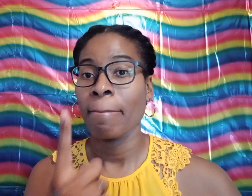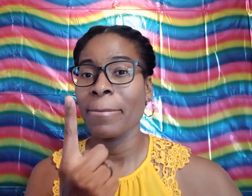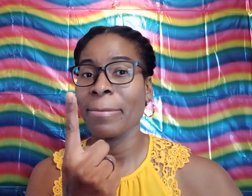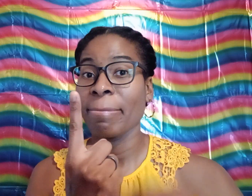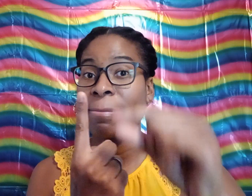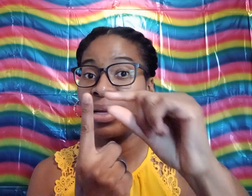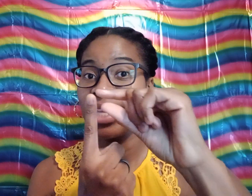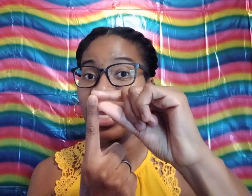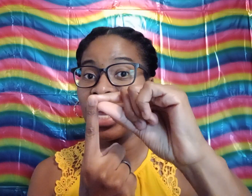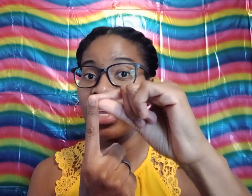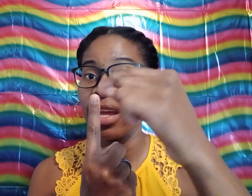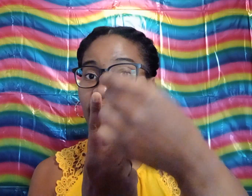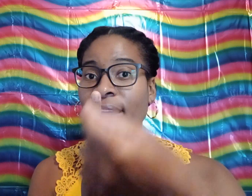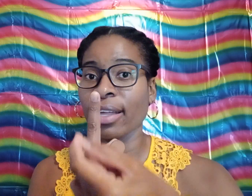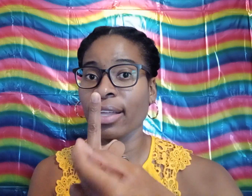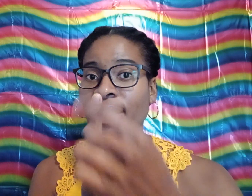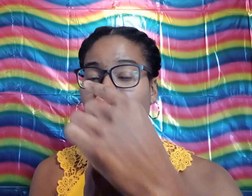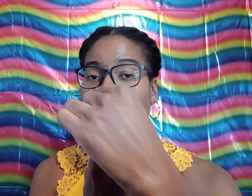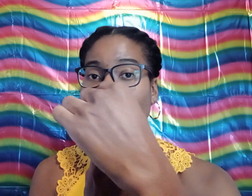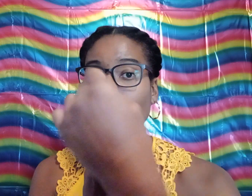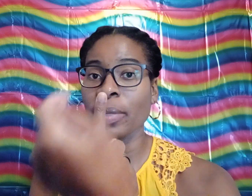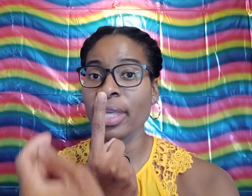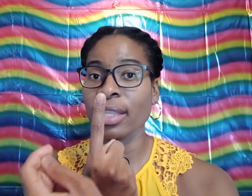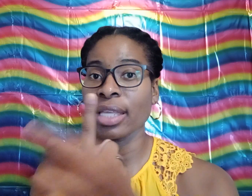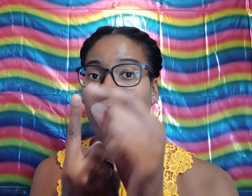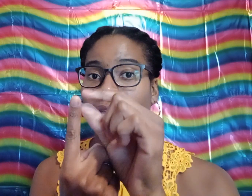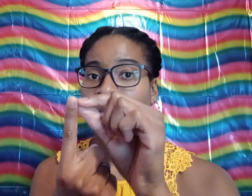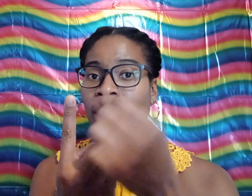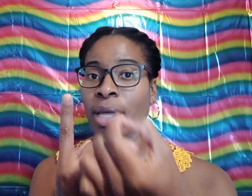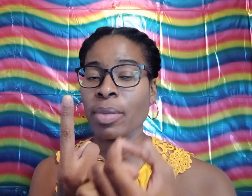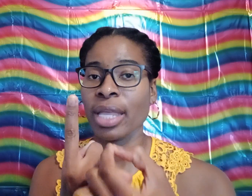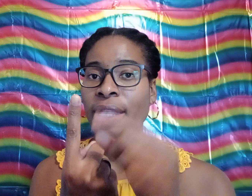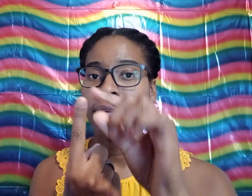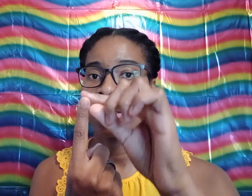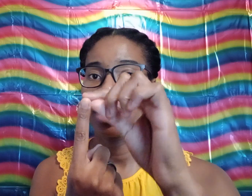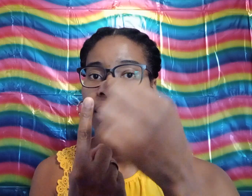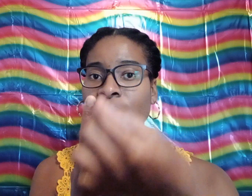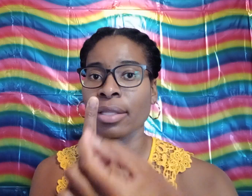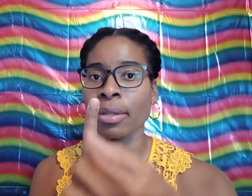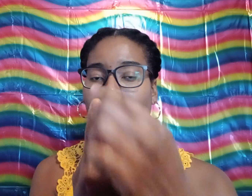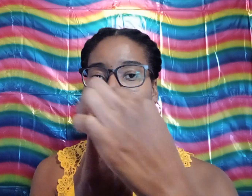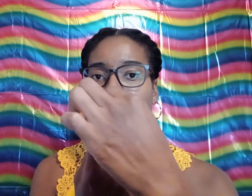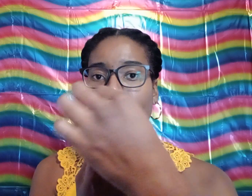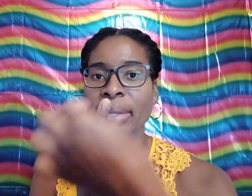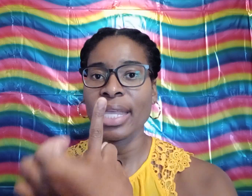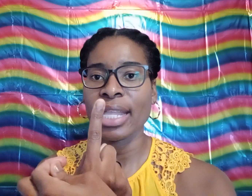Banana. Like you're peeling a banana. Banana.